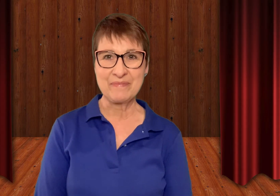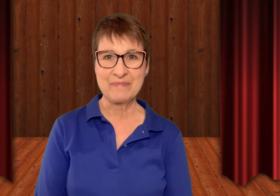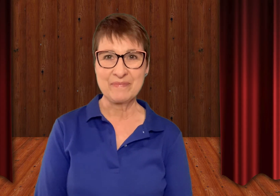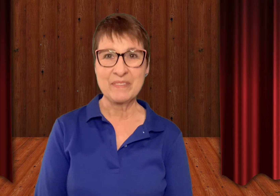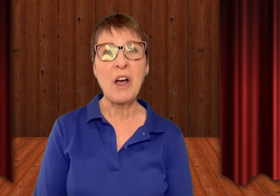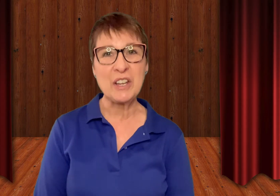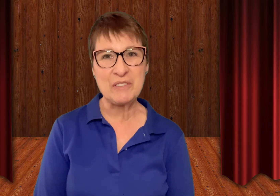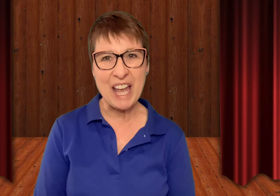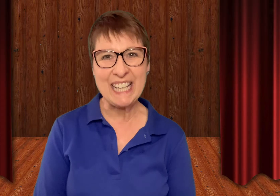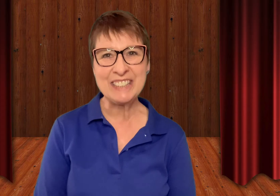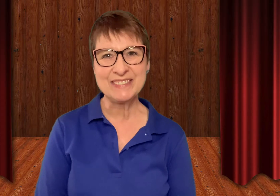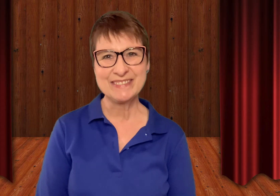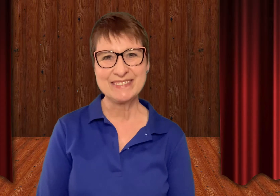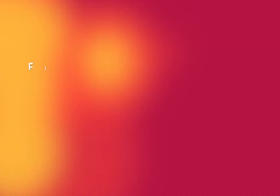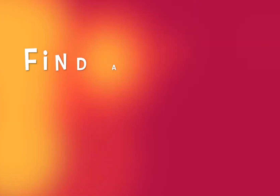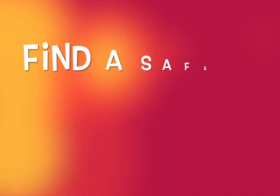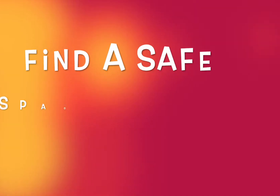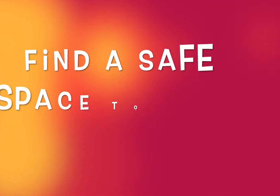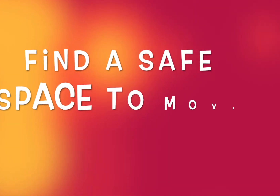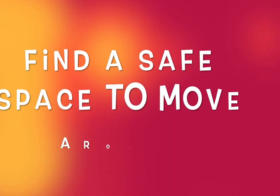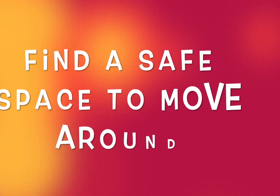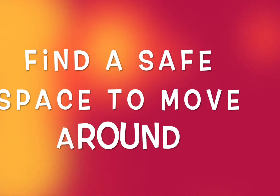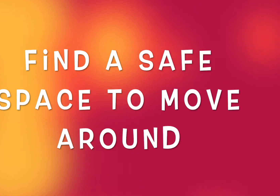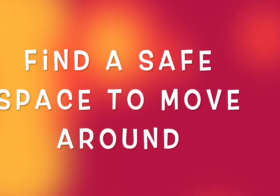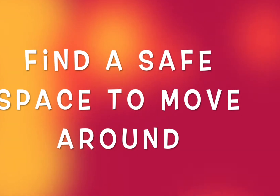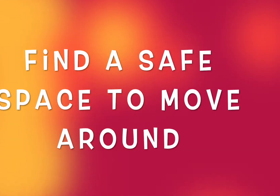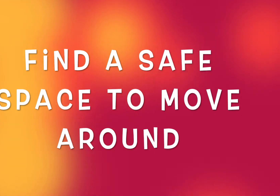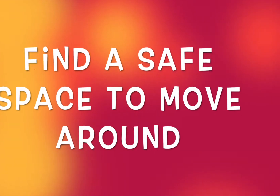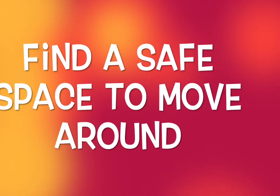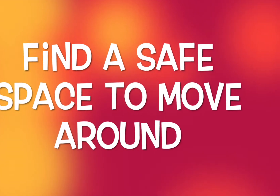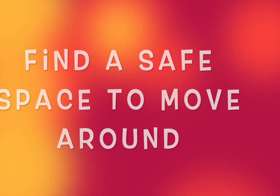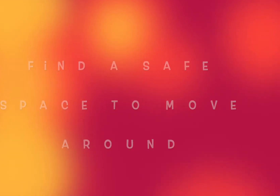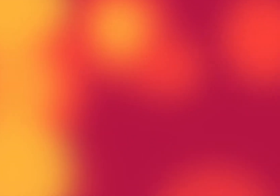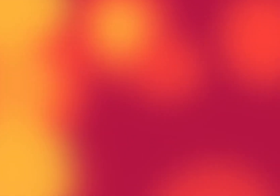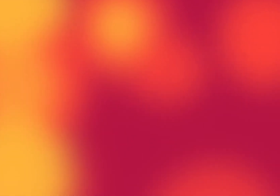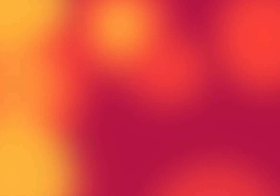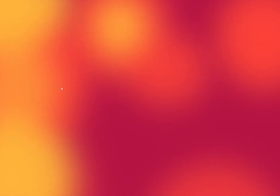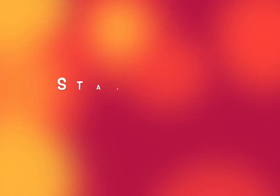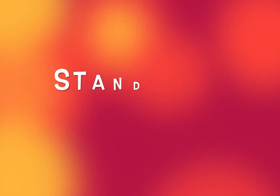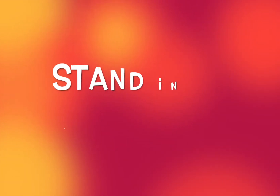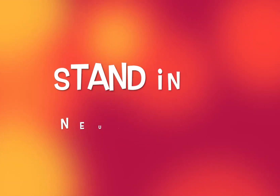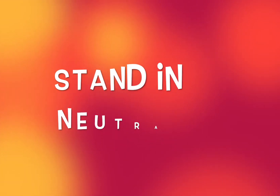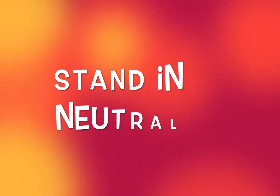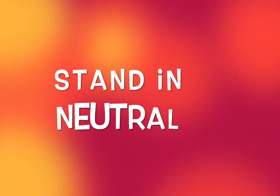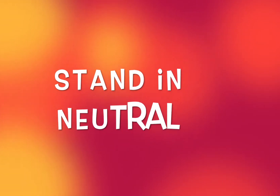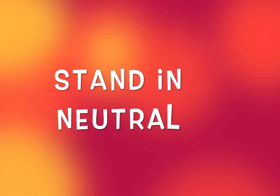Are you ready? Find a safe space to move around, then stand in neutral.